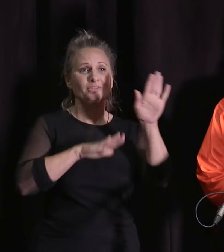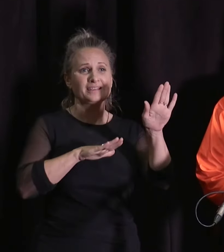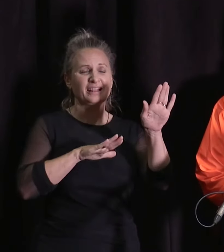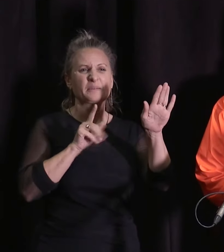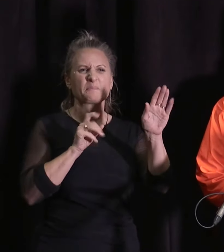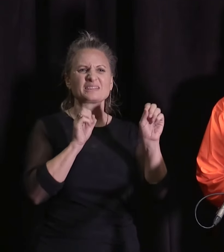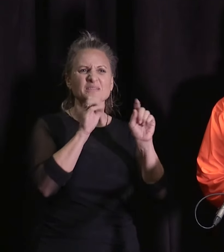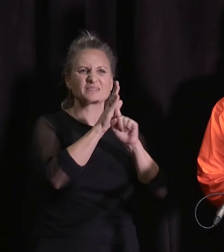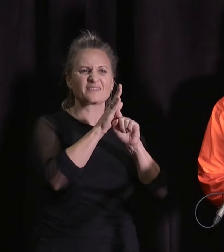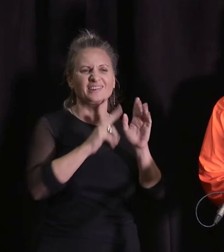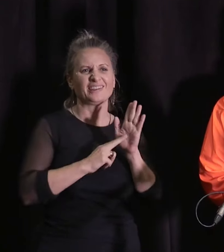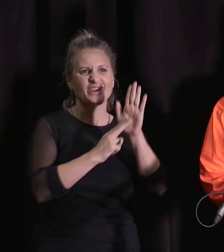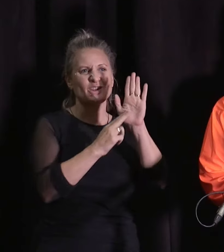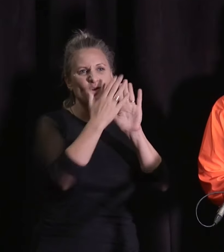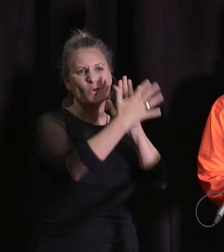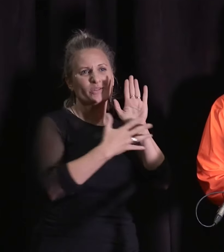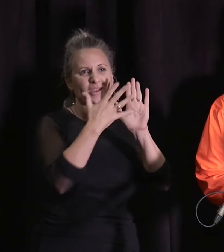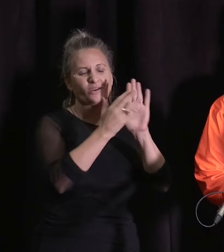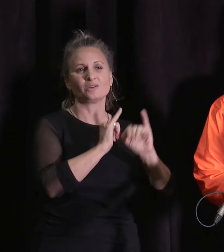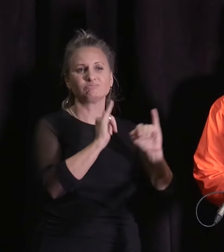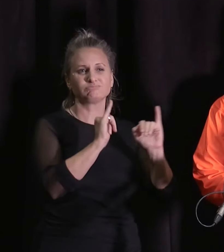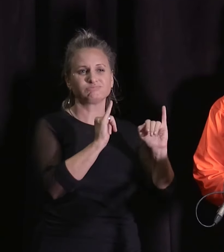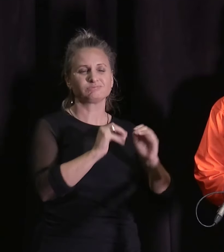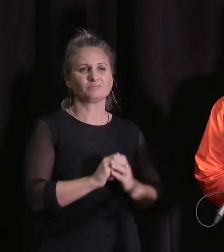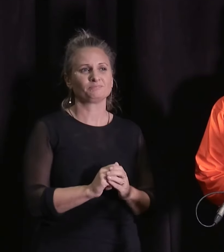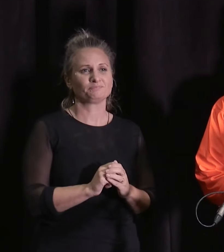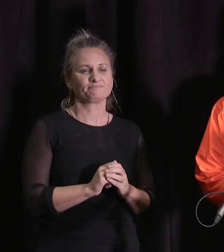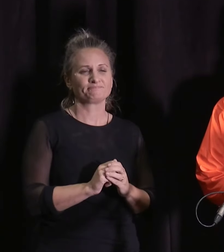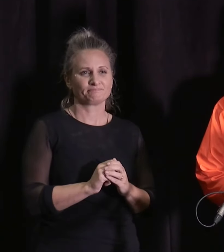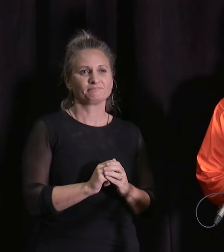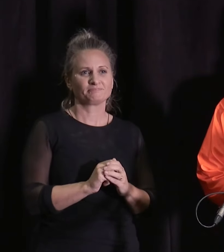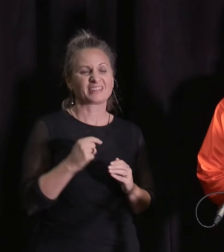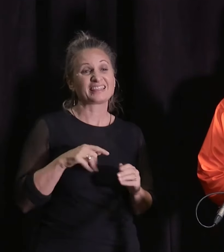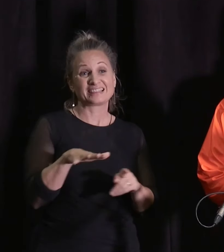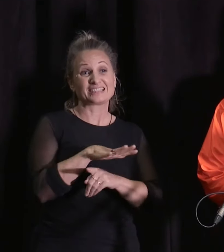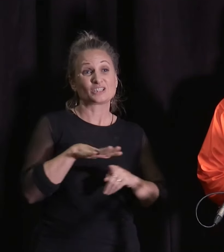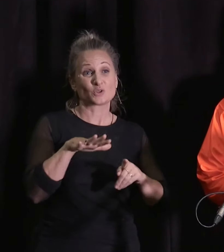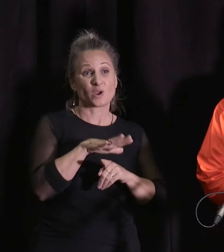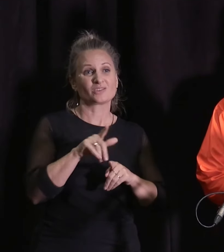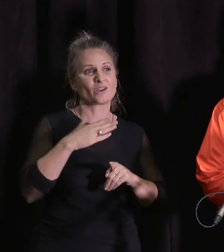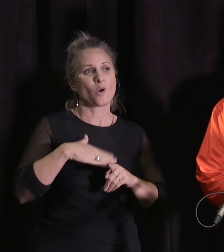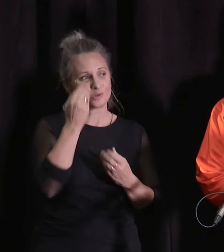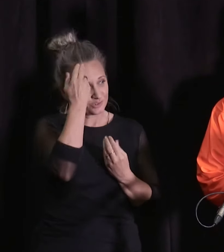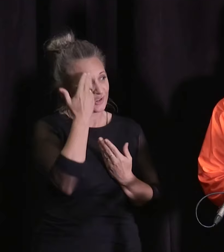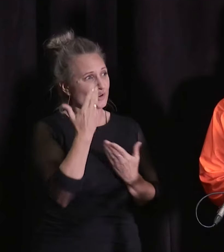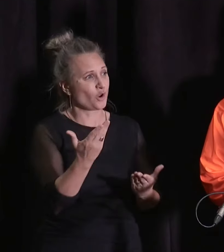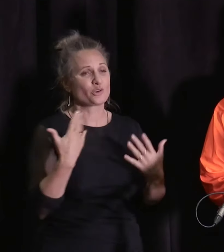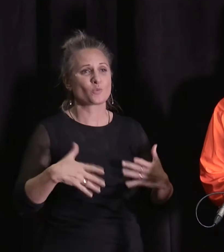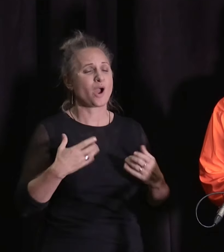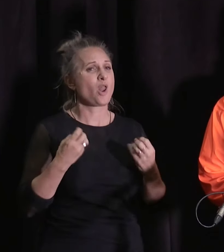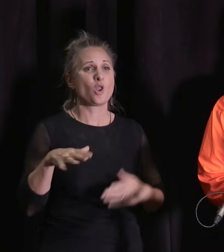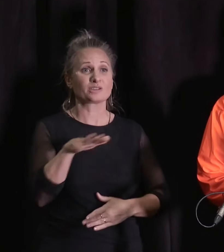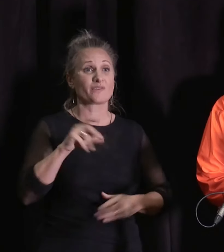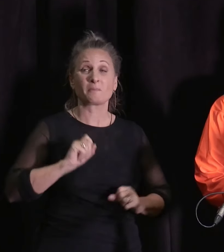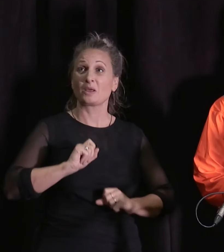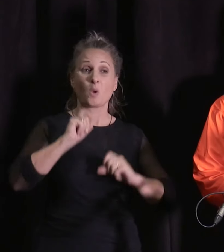Island. I want to acknowledge the situation that New Zealanders have been waking up to this morning. A lot of families displaced,